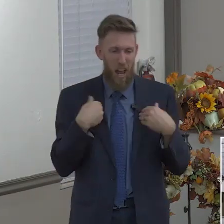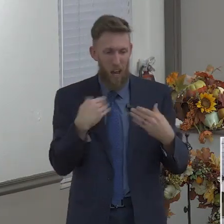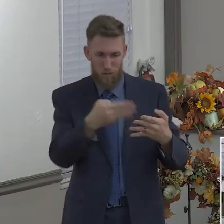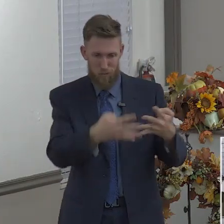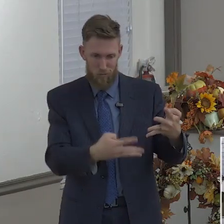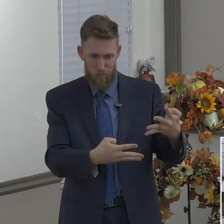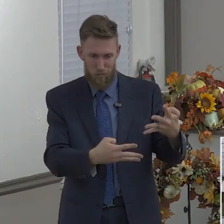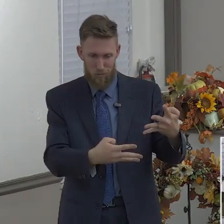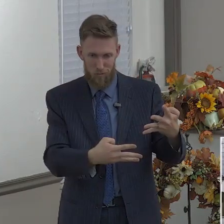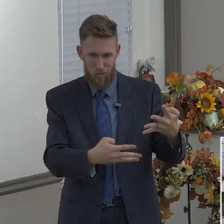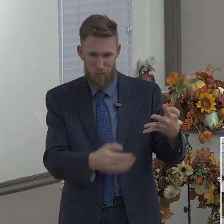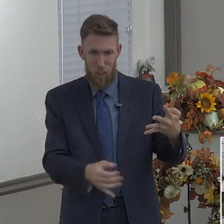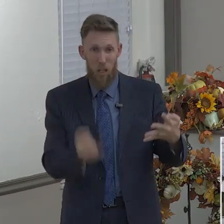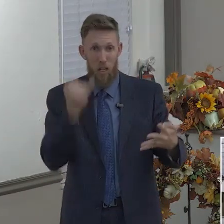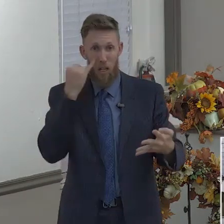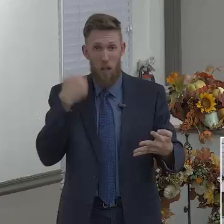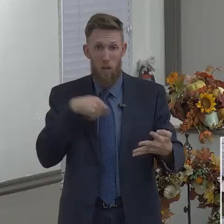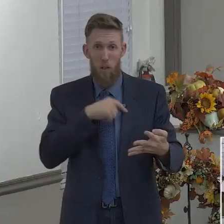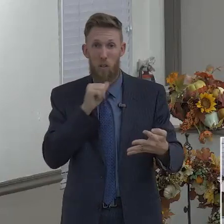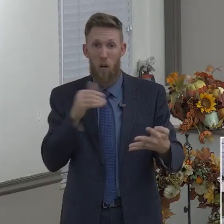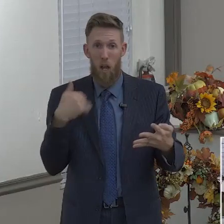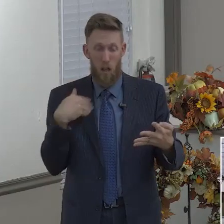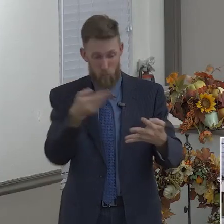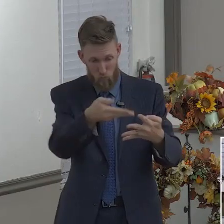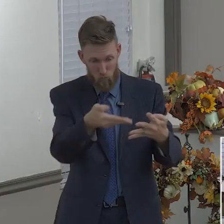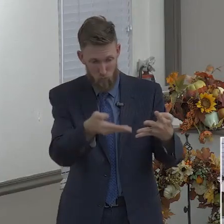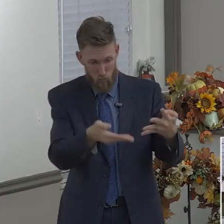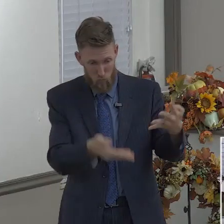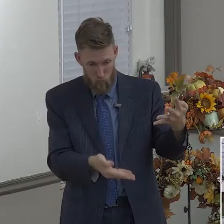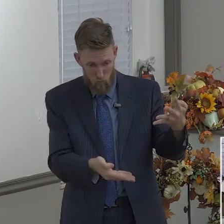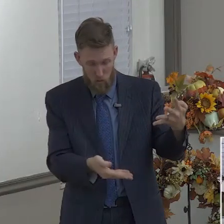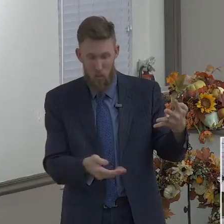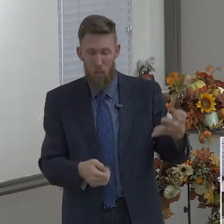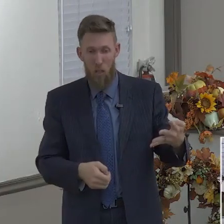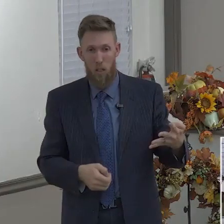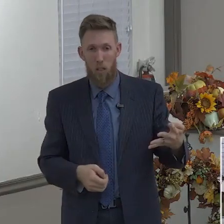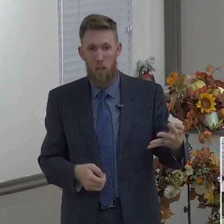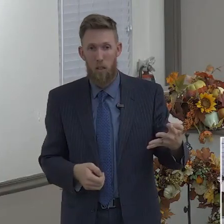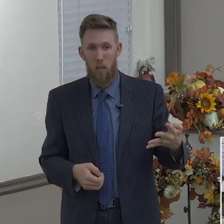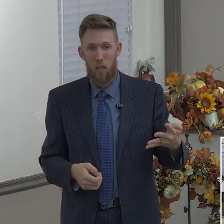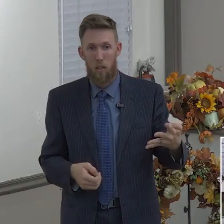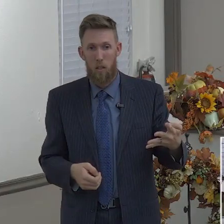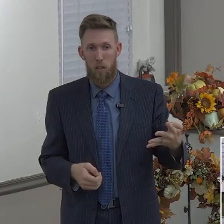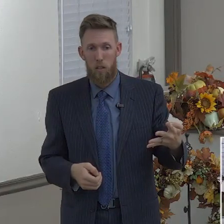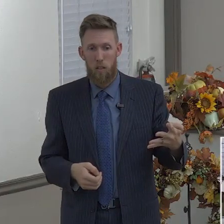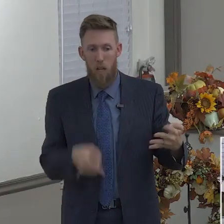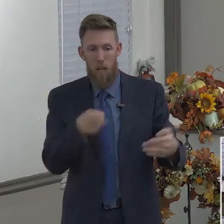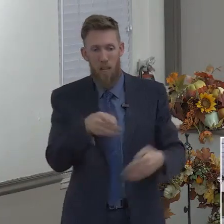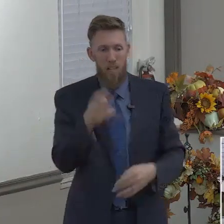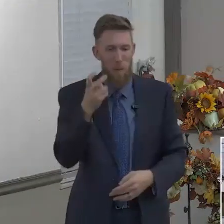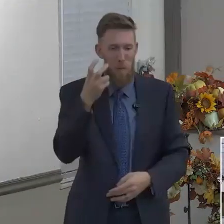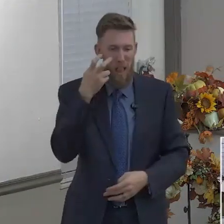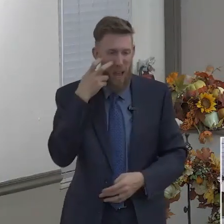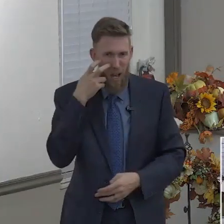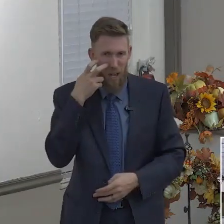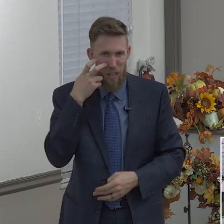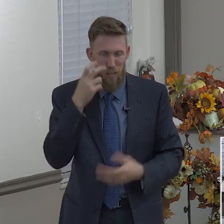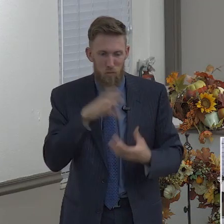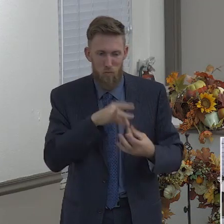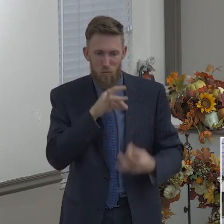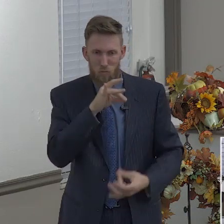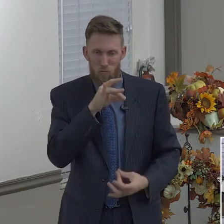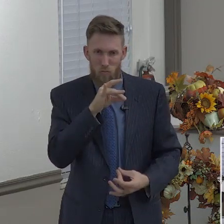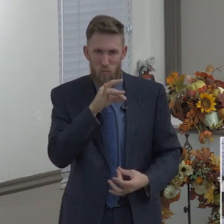that were just mentioned. But he that lacketh these things is blind and cannot see afar off,